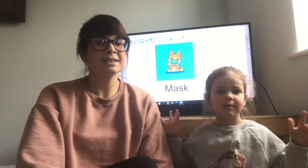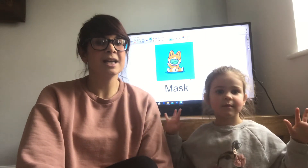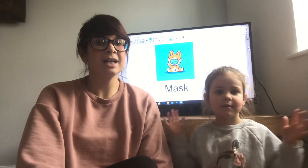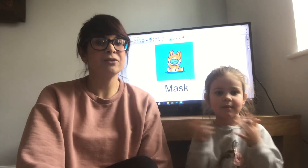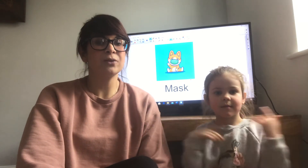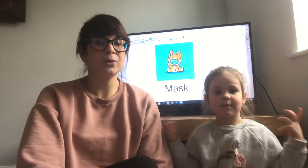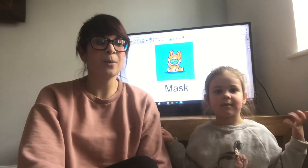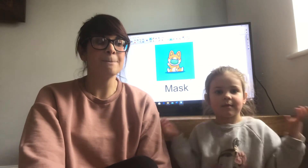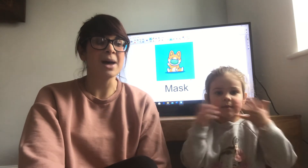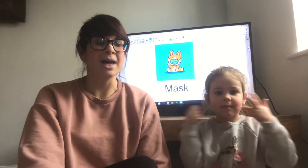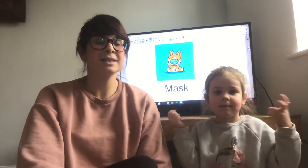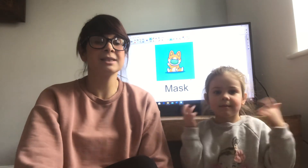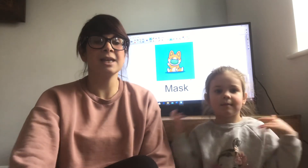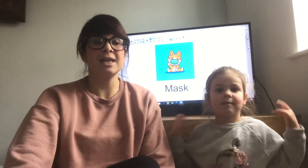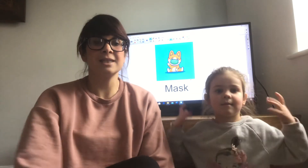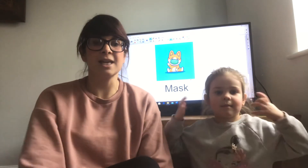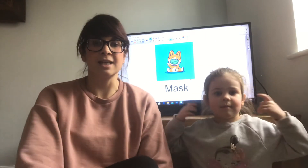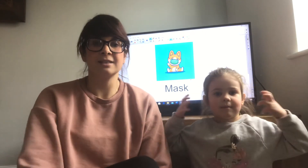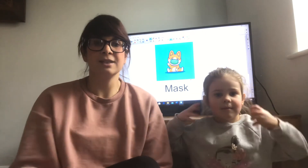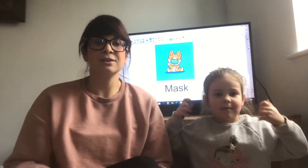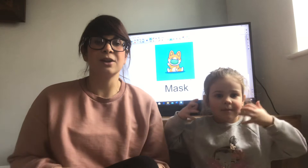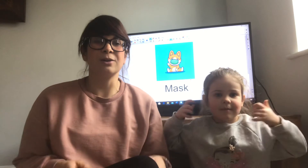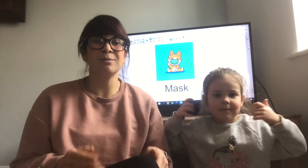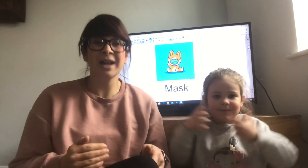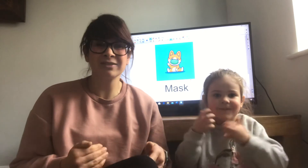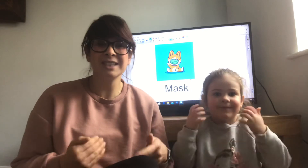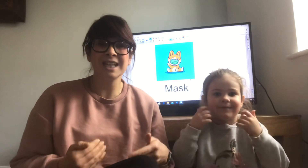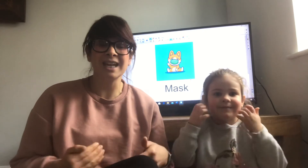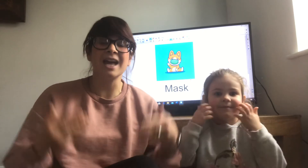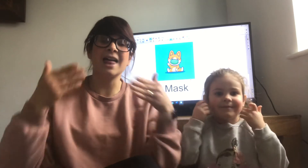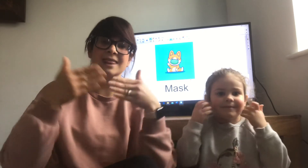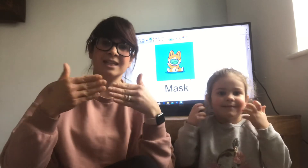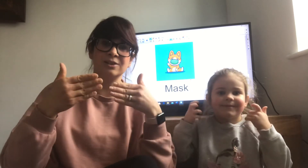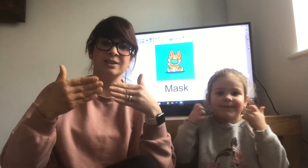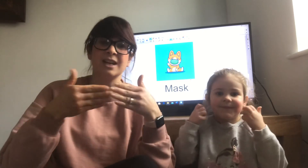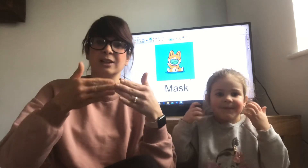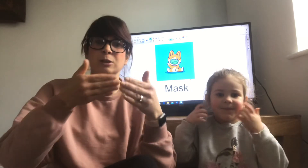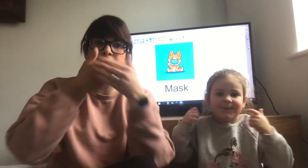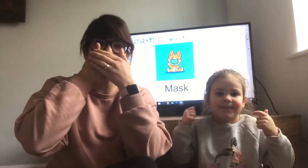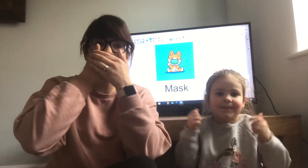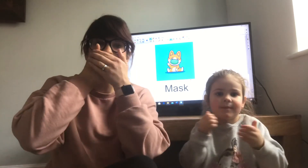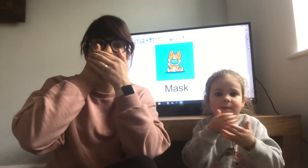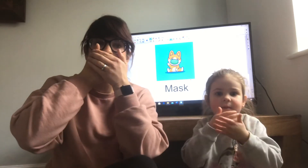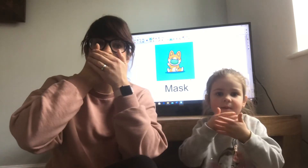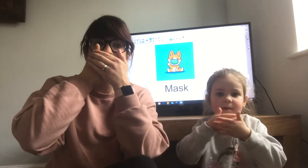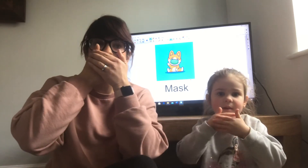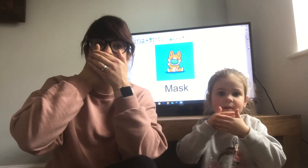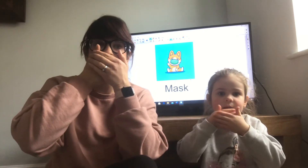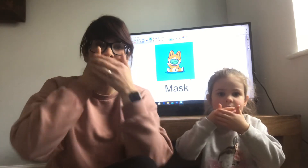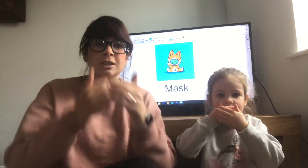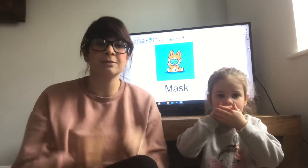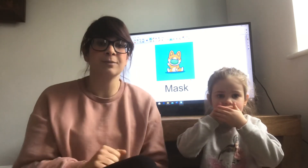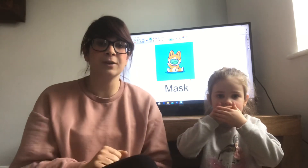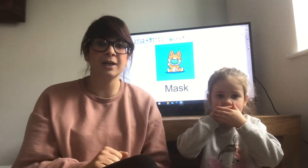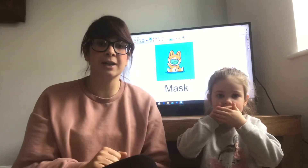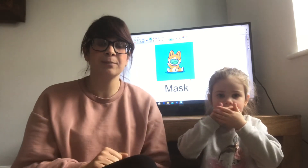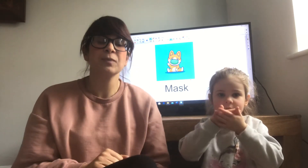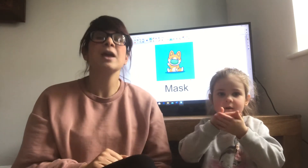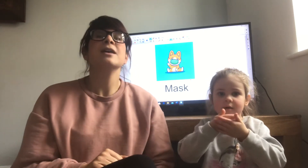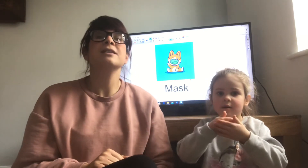sign for mask is this. So you might have to say it and then do the sign because you can't see it and I'm hungry with that. Okay so